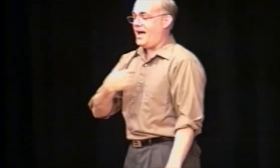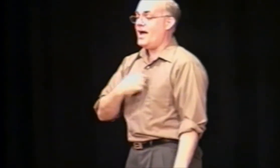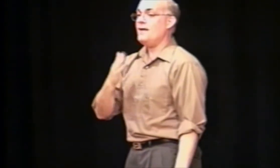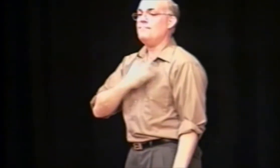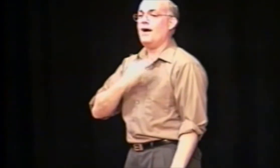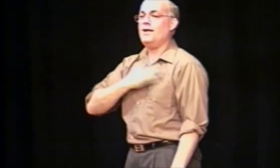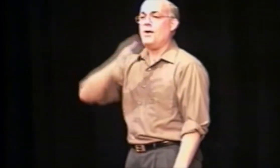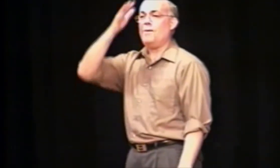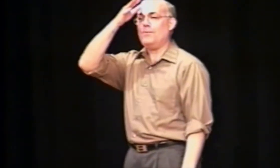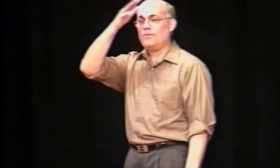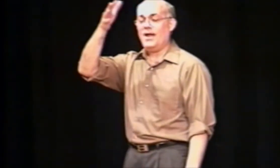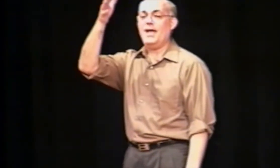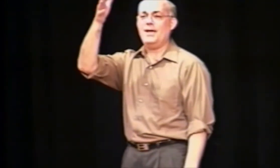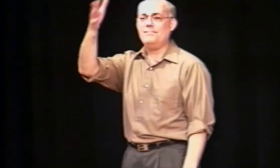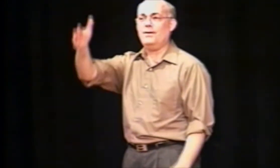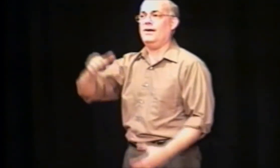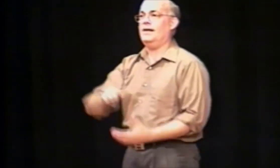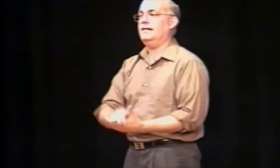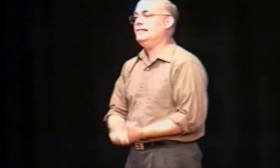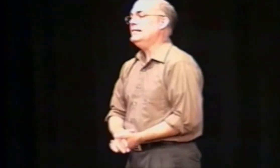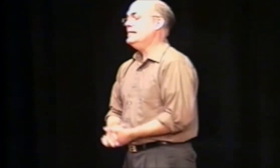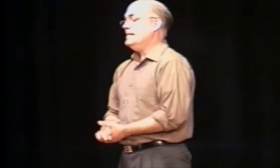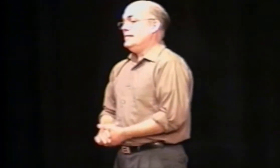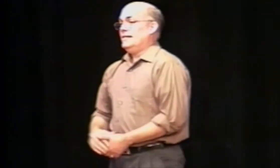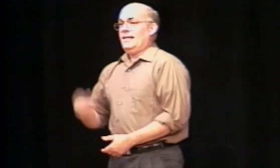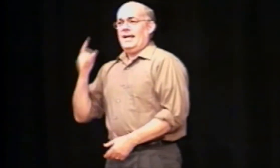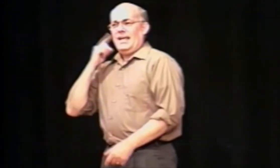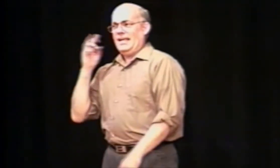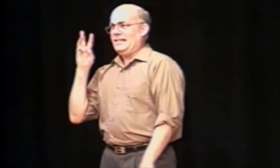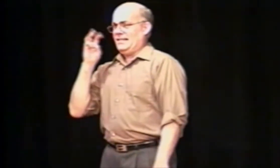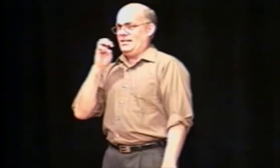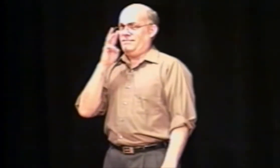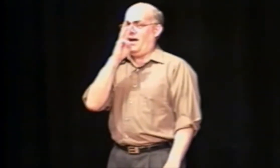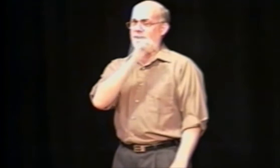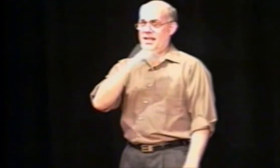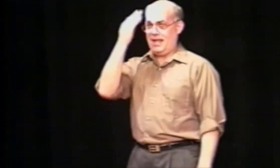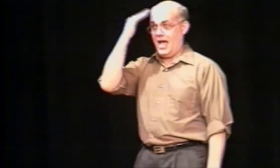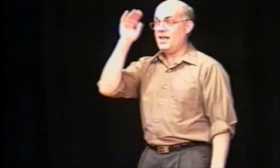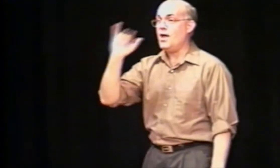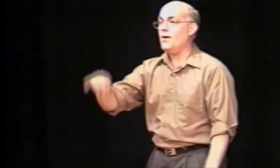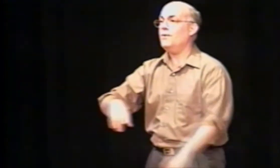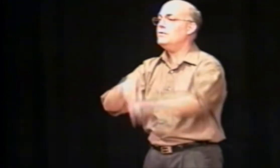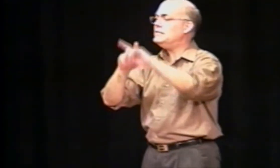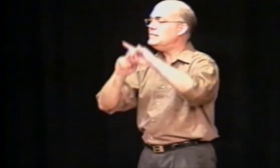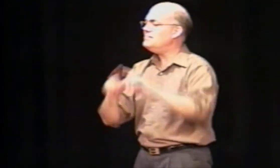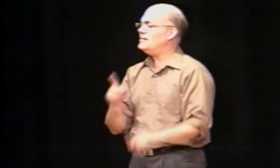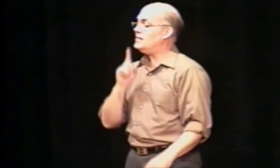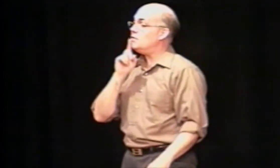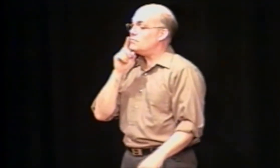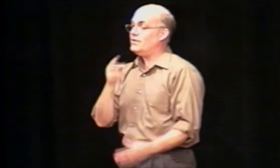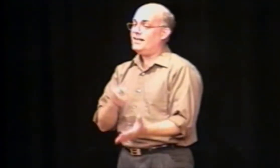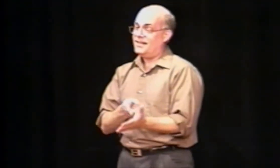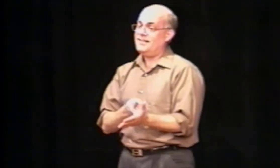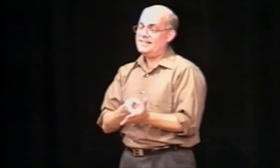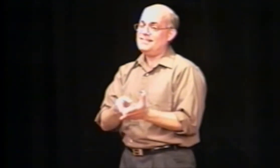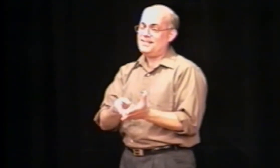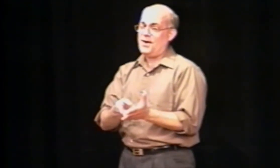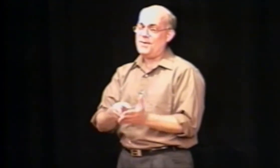I'm my own grandpa. It sounds funny, I know, but it really is